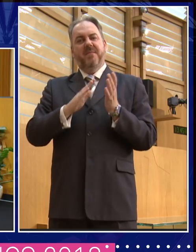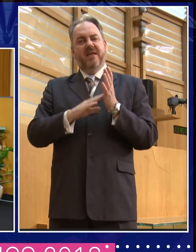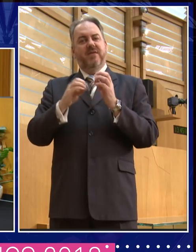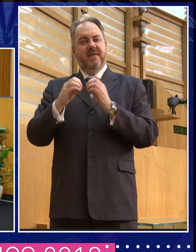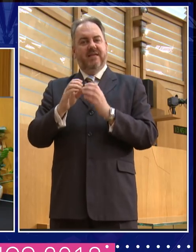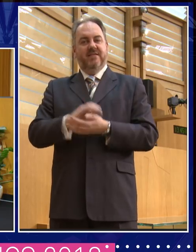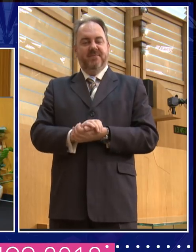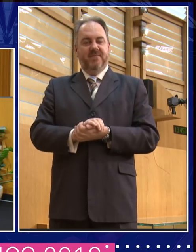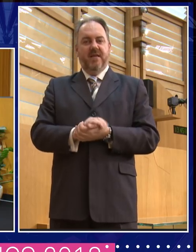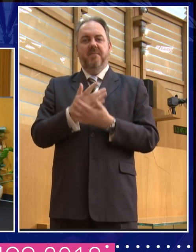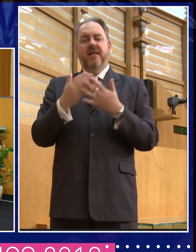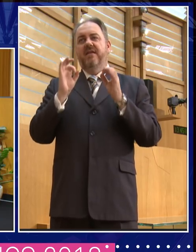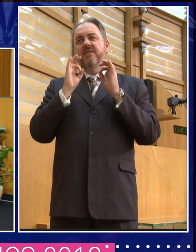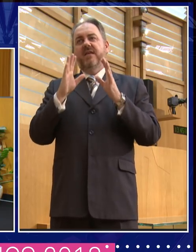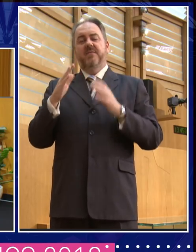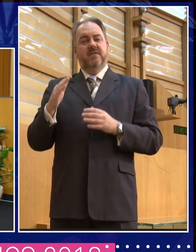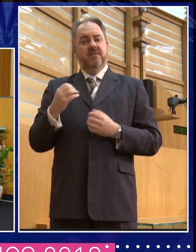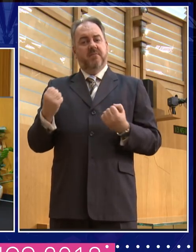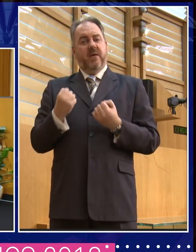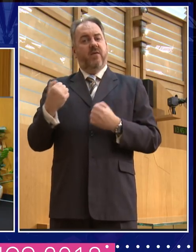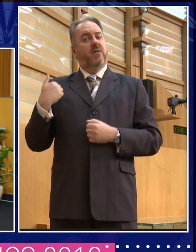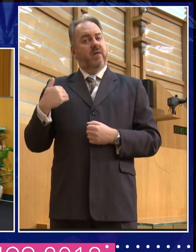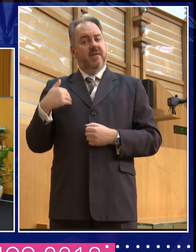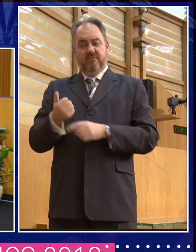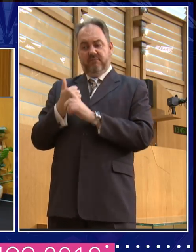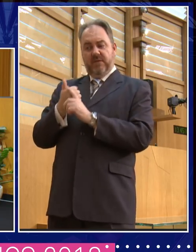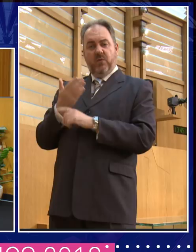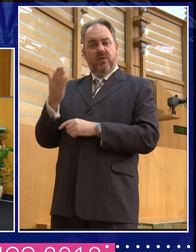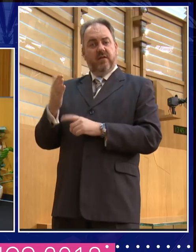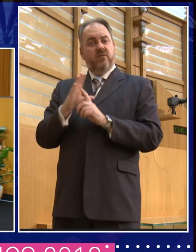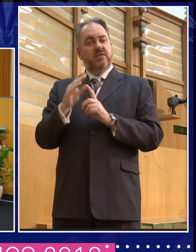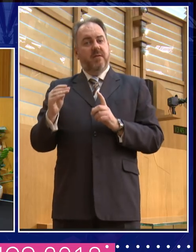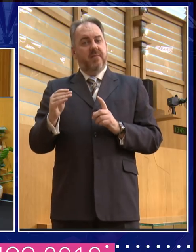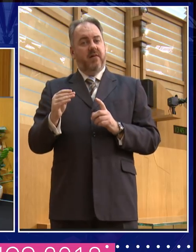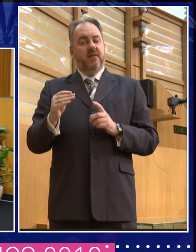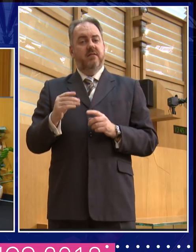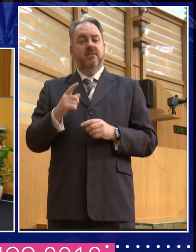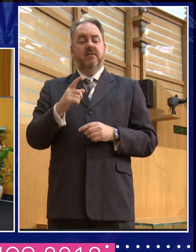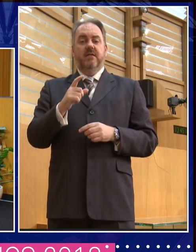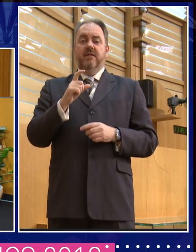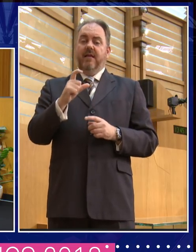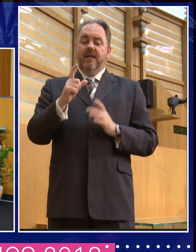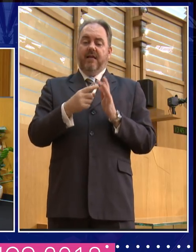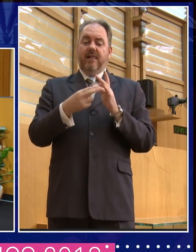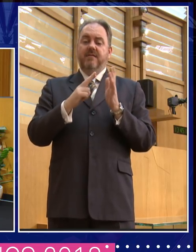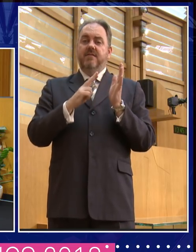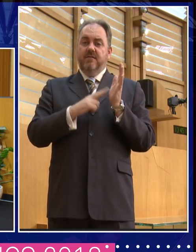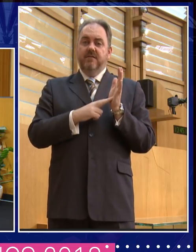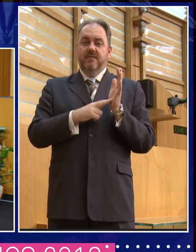designer Manolo Blanick. Professor Beard writes a blog called A Dawn's Life for the Times Literary Supplement. She is known for being very active